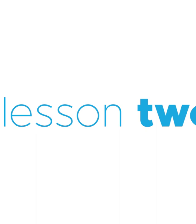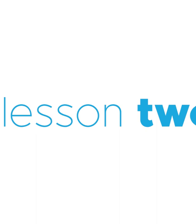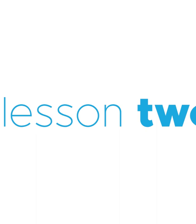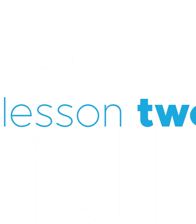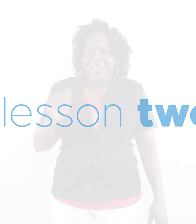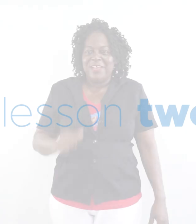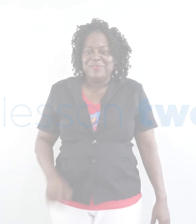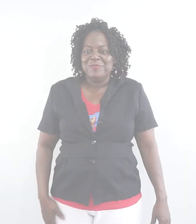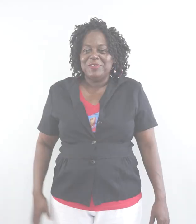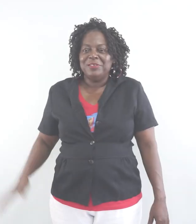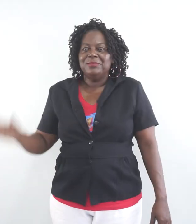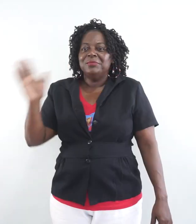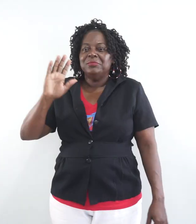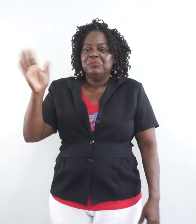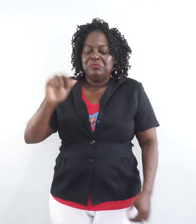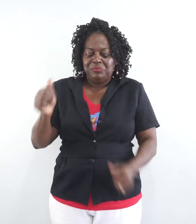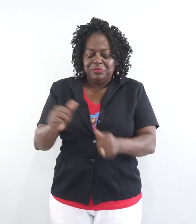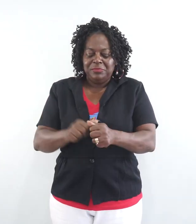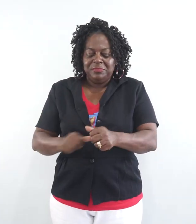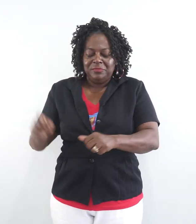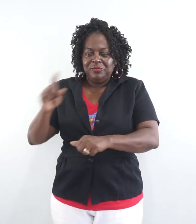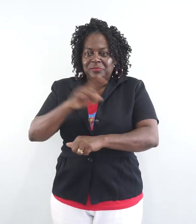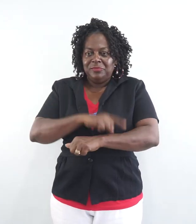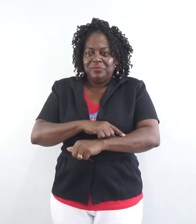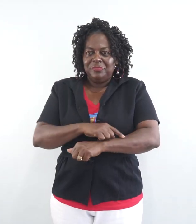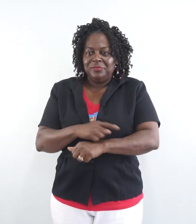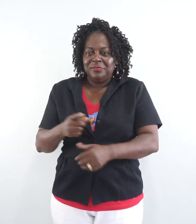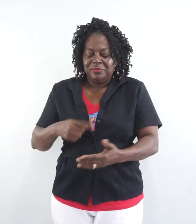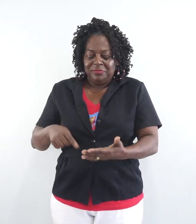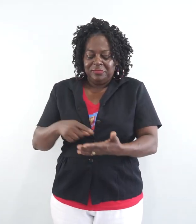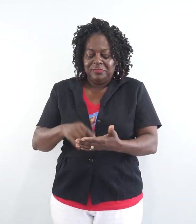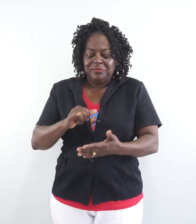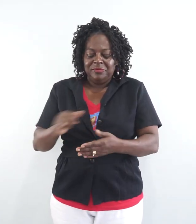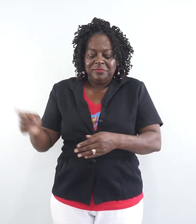Hi everyone. This is day two.